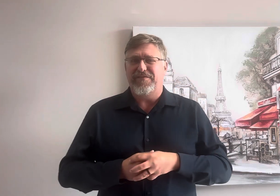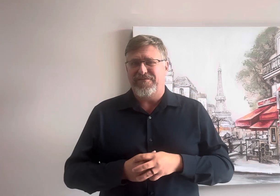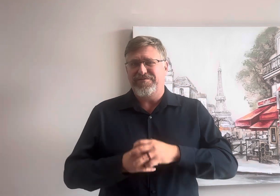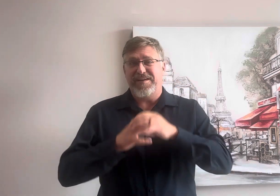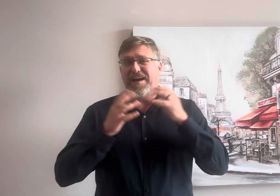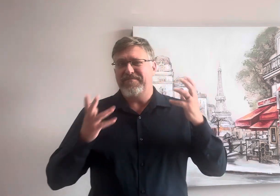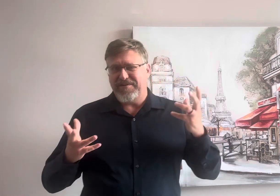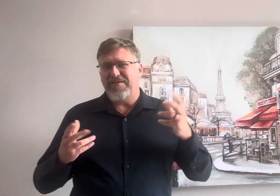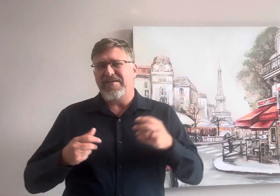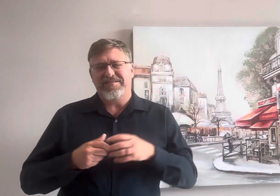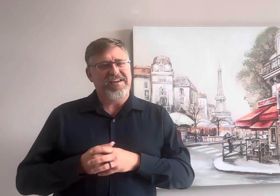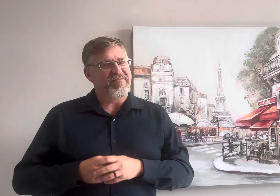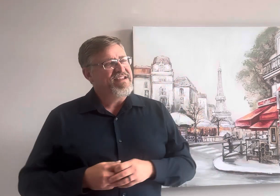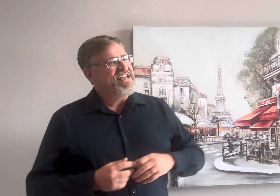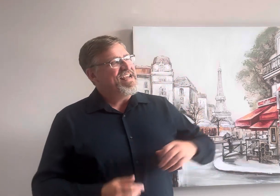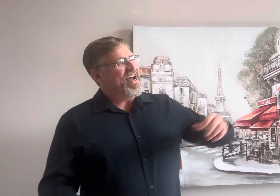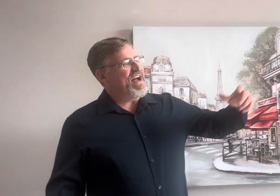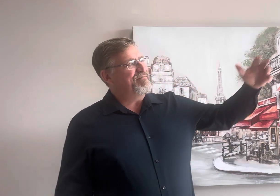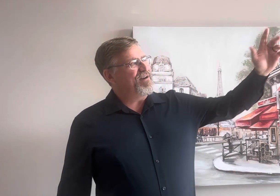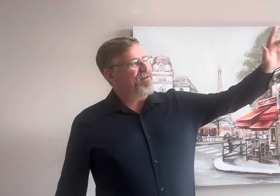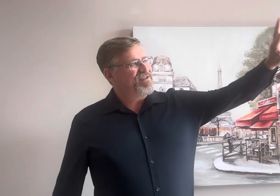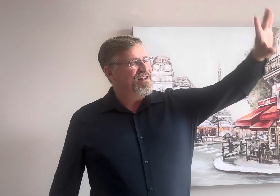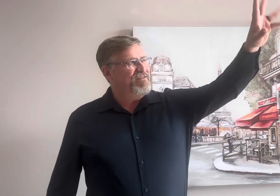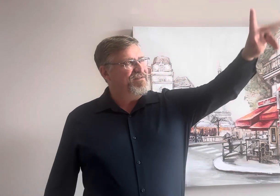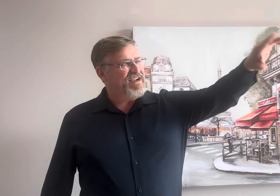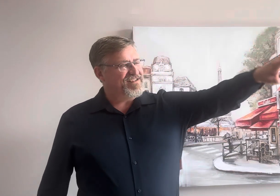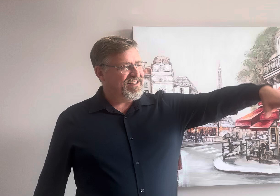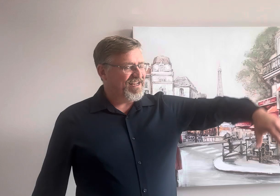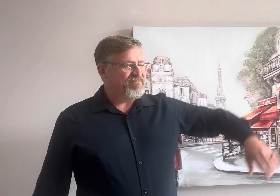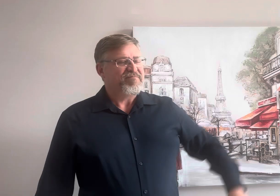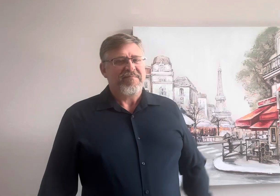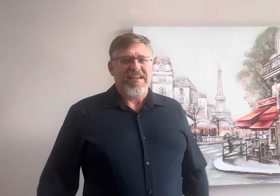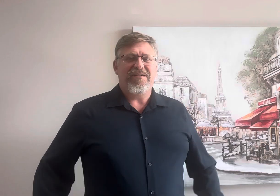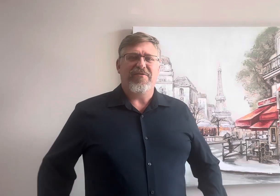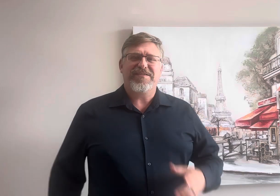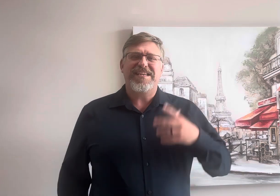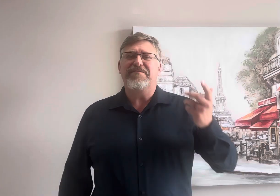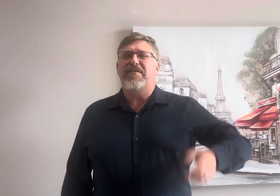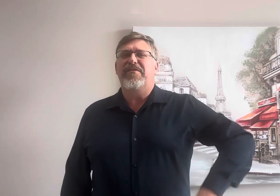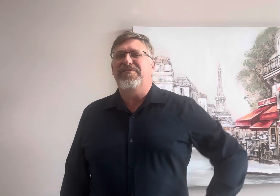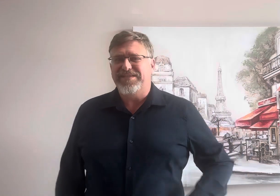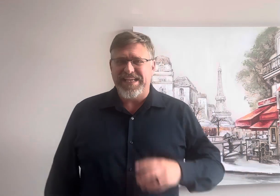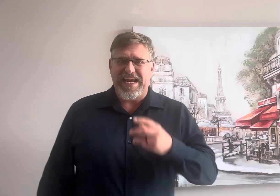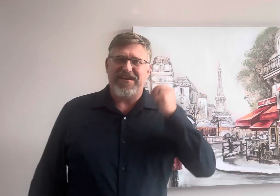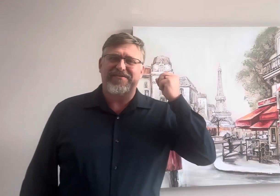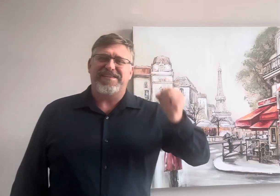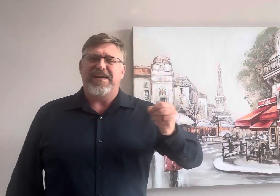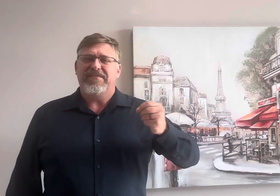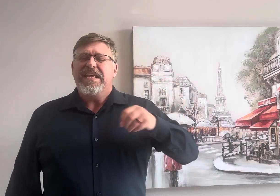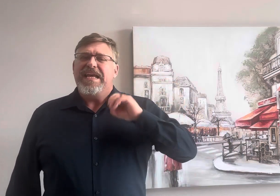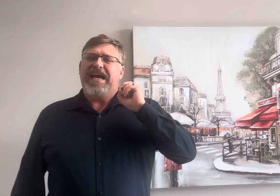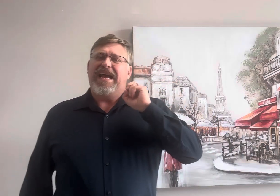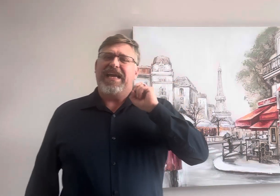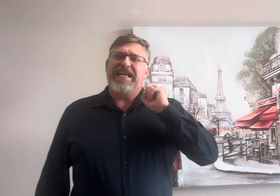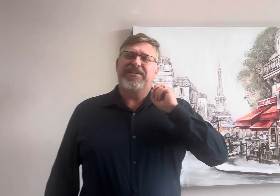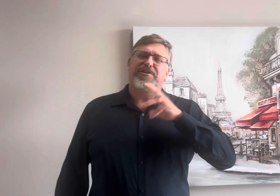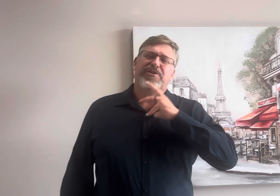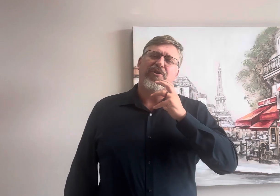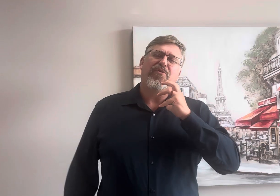the first time in a long time but also the effects of the you know seeing the particles in the air and stuff uh it just shows